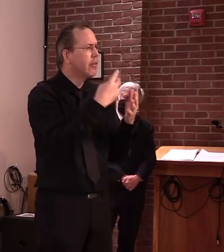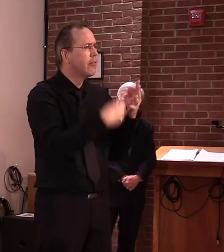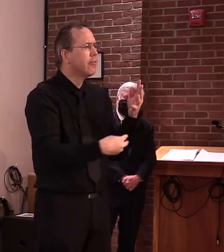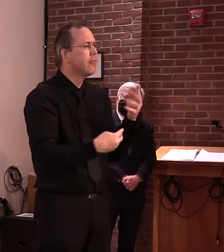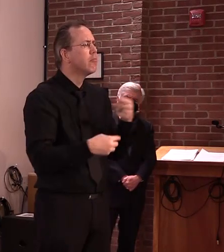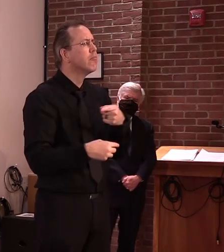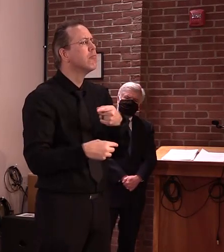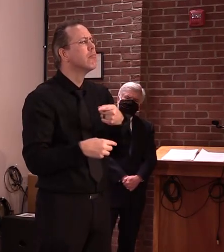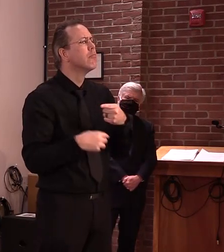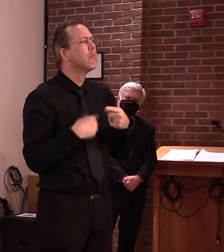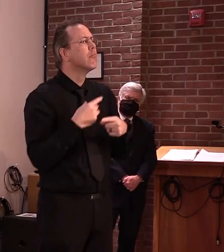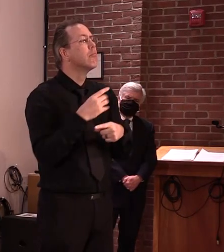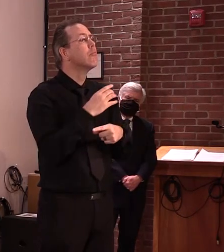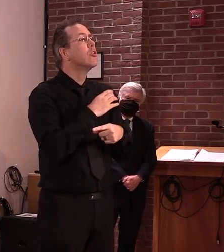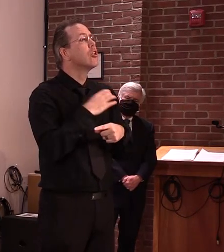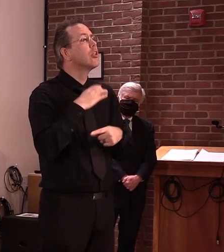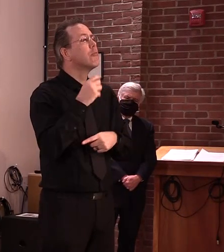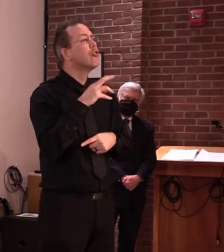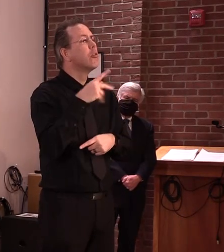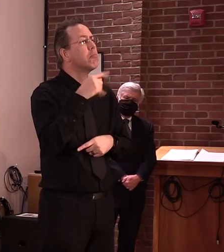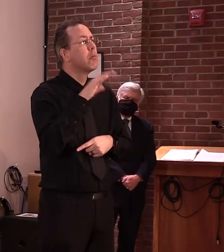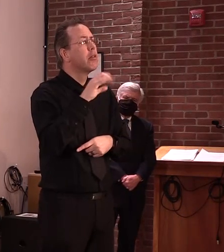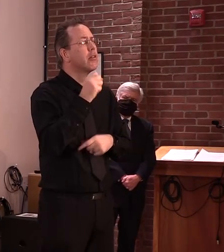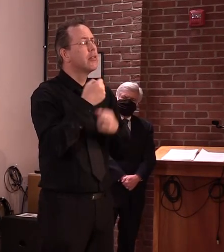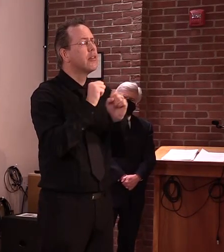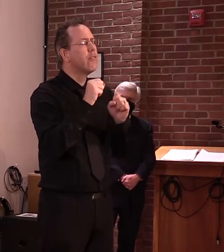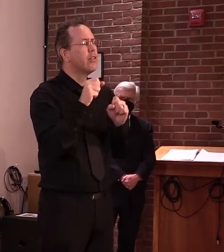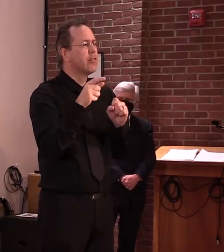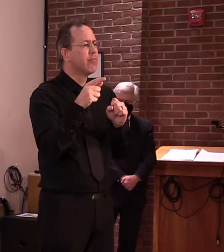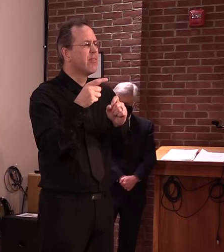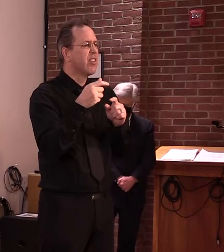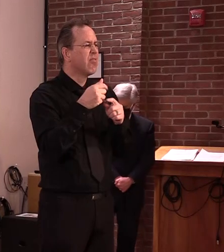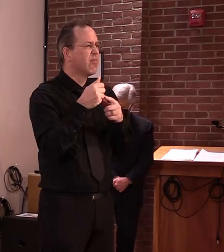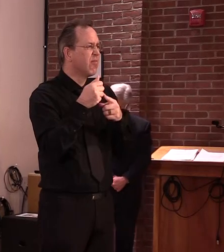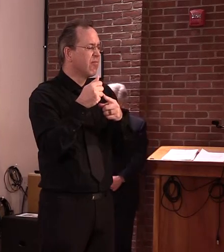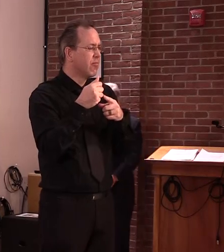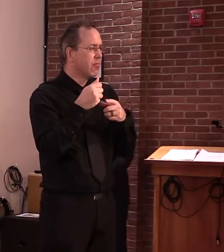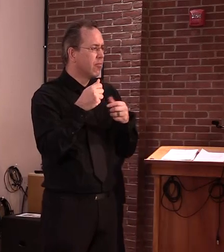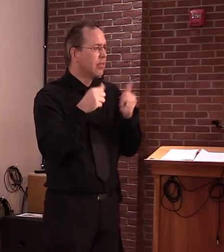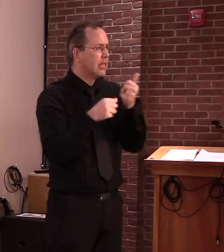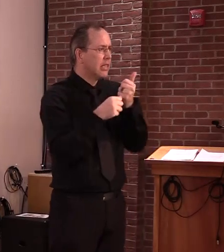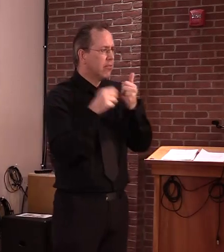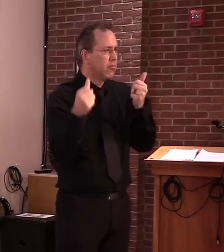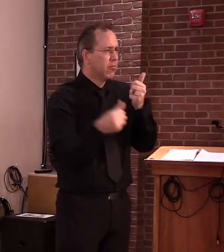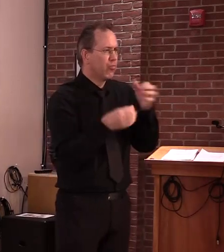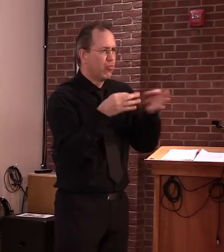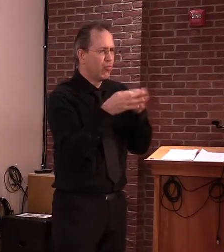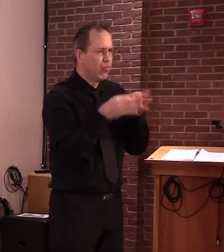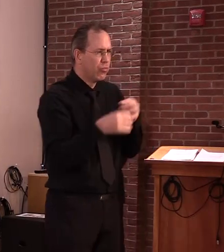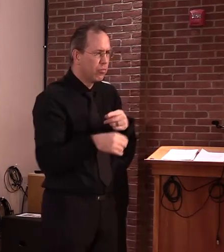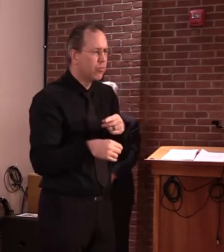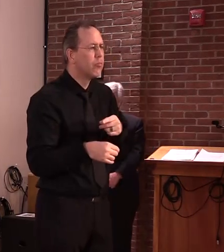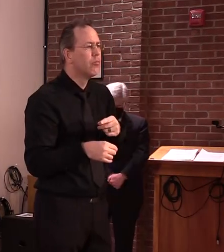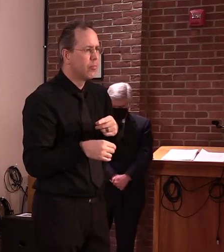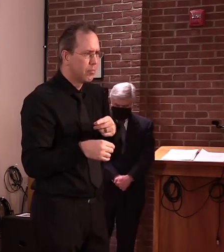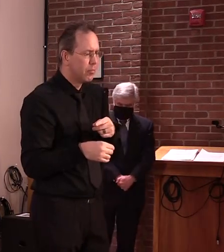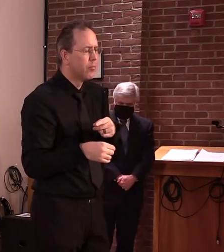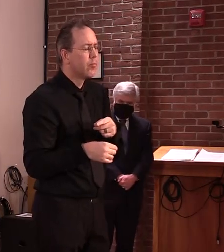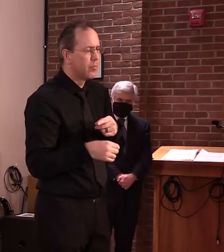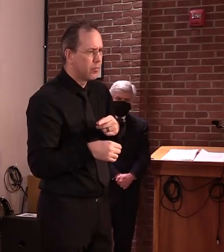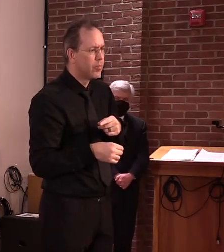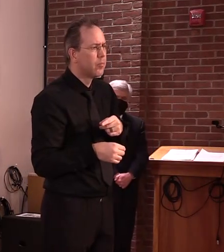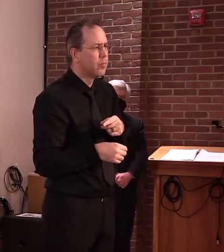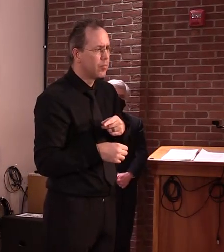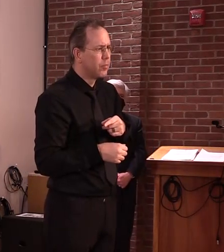Uh, Commissioner Scherling had to. Yeah, this is Erica Bornemann, Director of Vermont Renton Management. Commissioner Scherling had to, uh, attend another